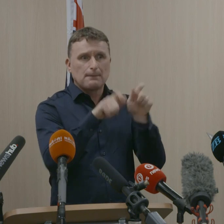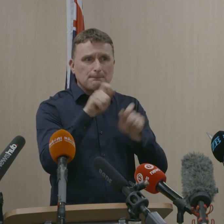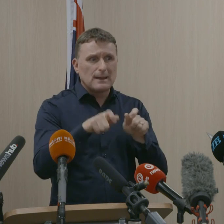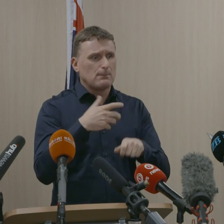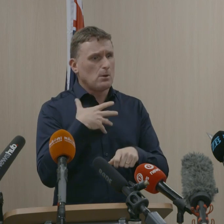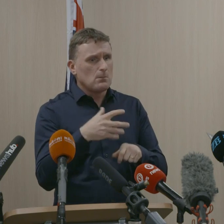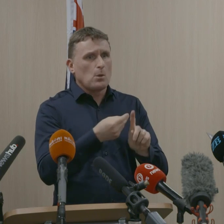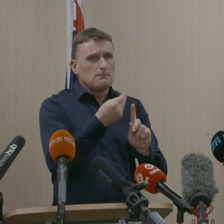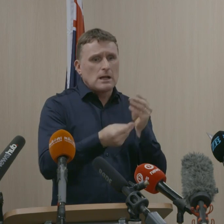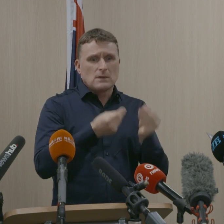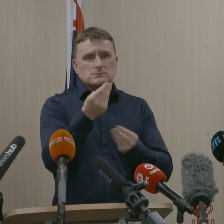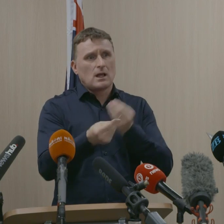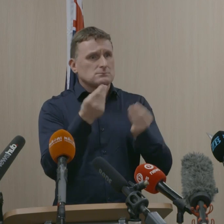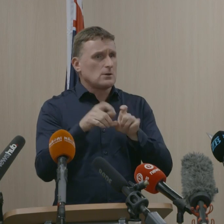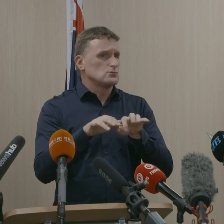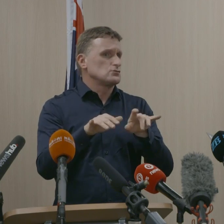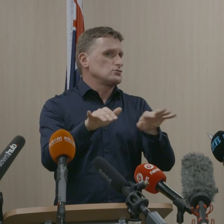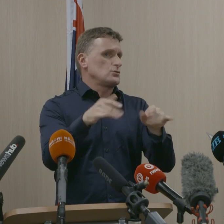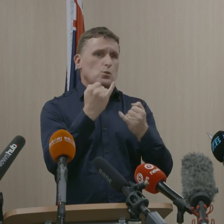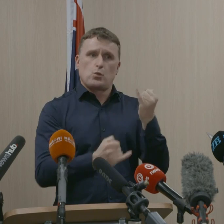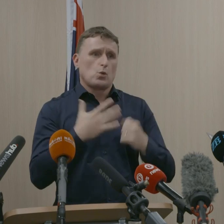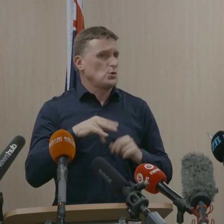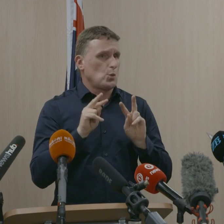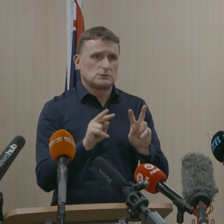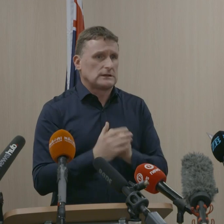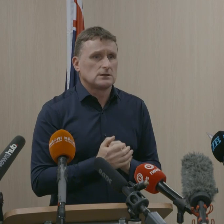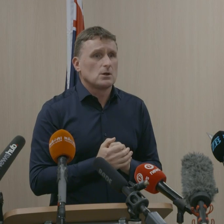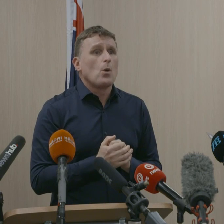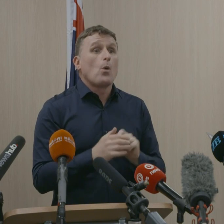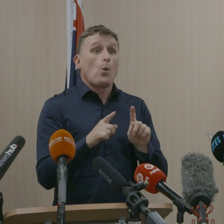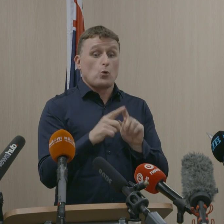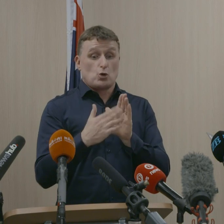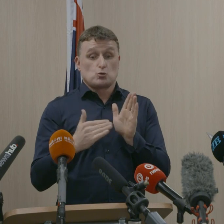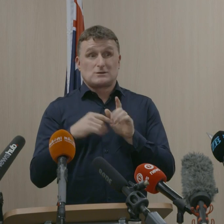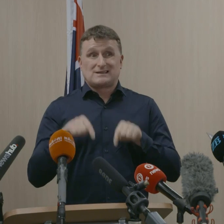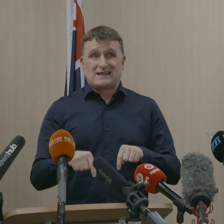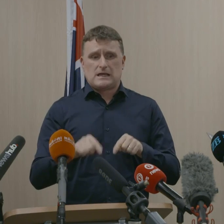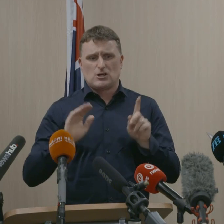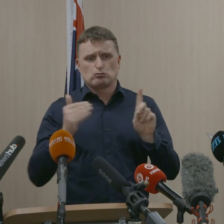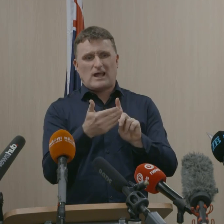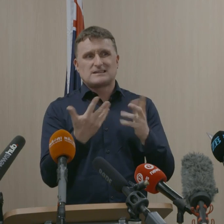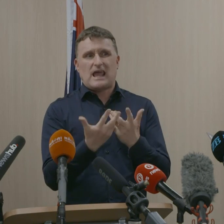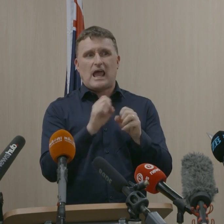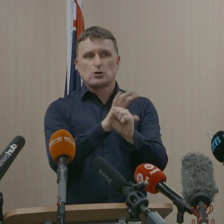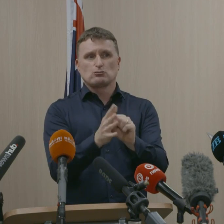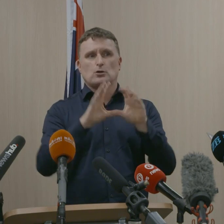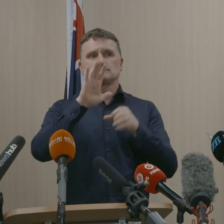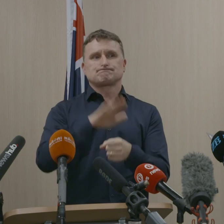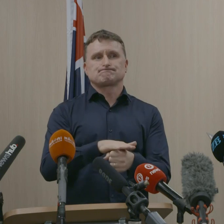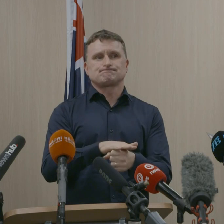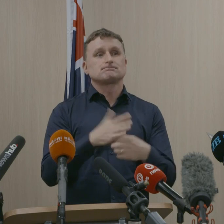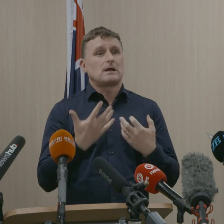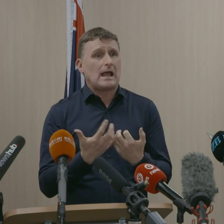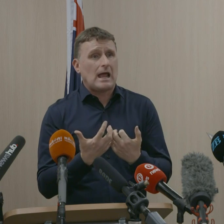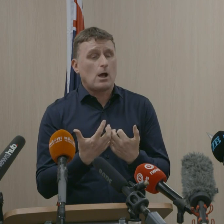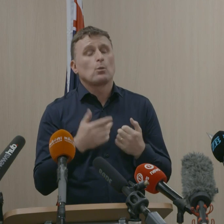we're currently seeing in the community. We'd want to ensure that New Zealand's elimination strategy would not be at risk from resuming quarantine